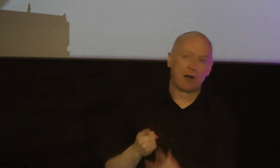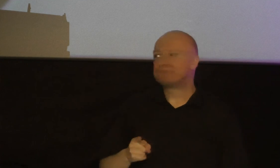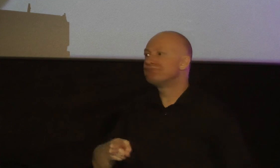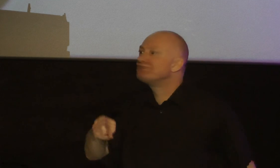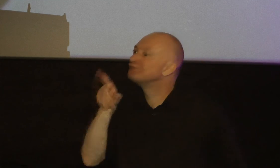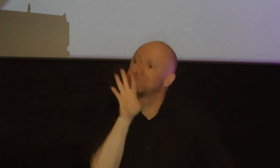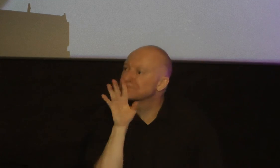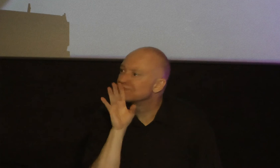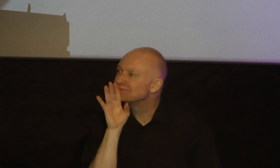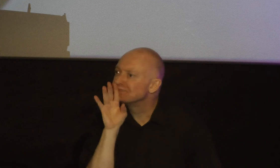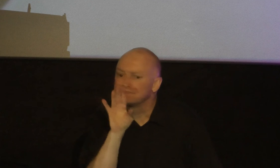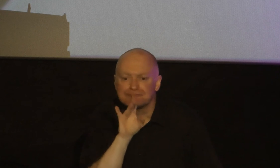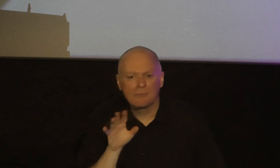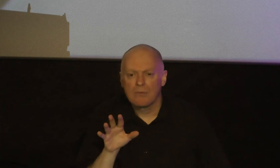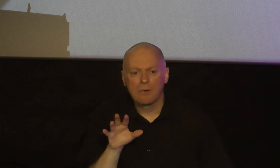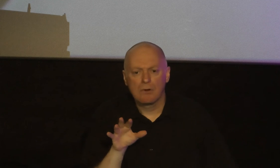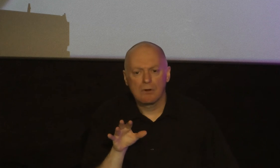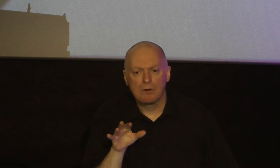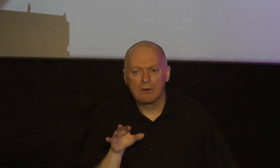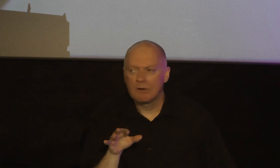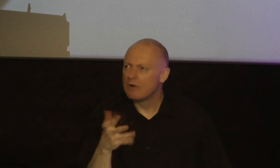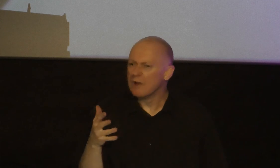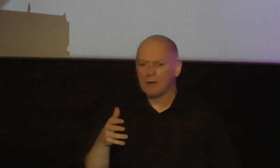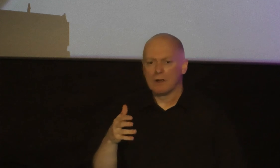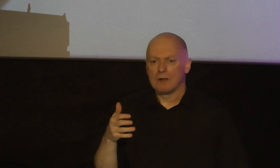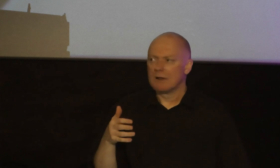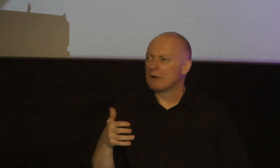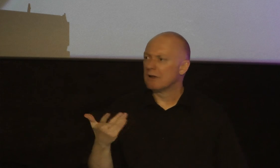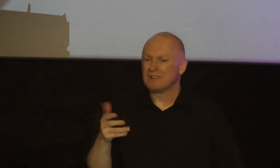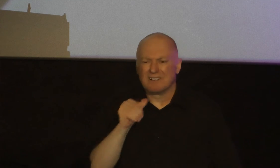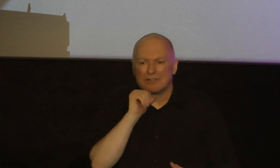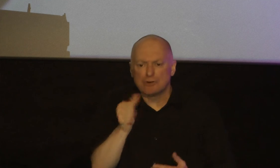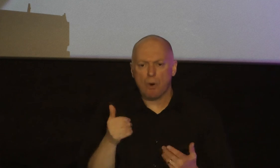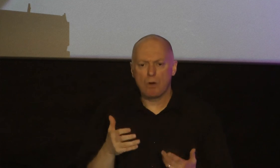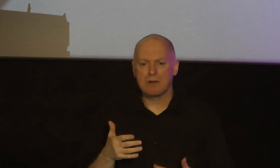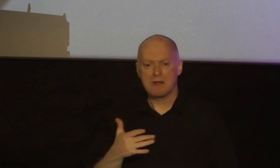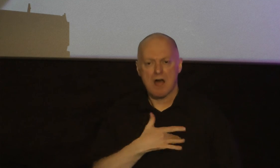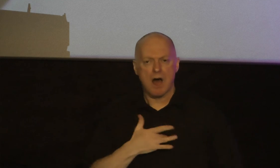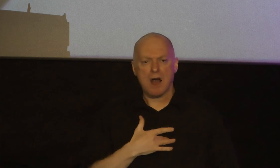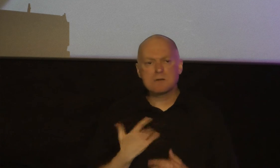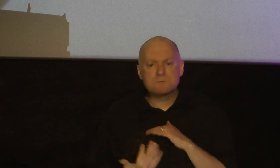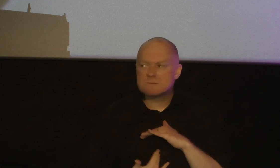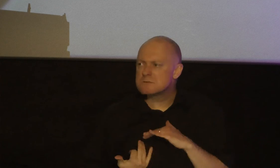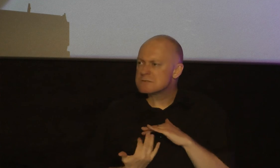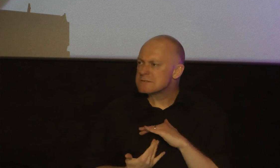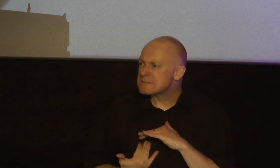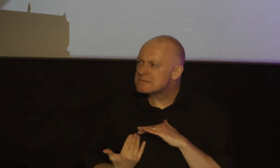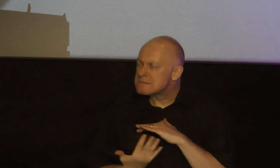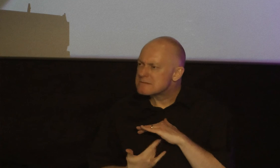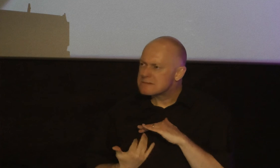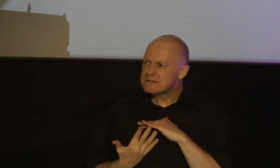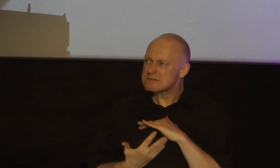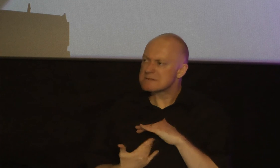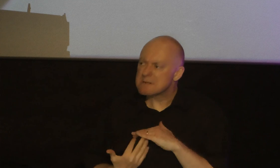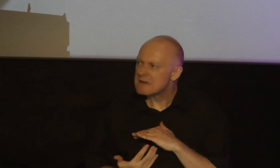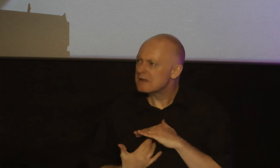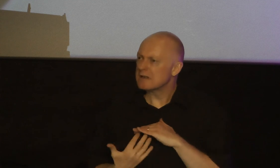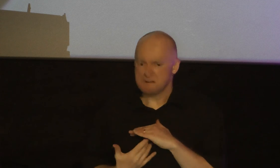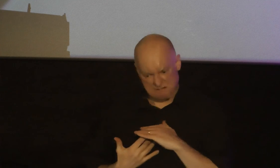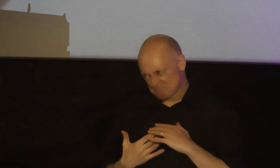talking talking talking talking talking because you're offended don't just let this thing simmering in your heart this anger simmering in your heart just explode out of you in